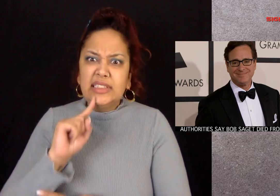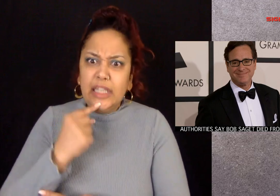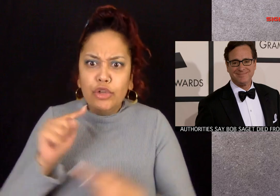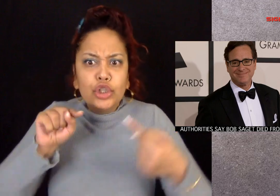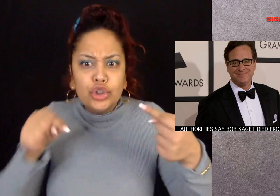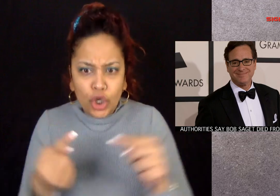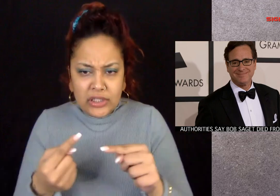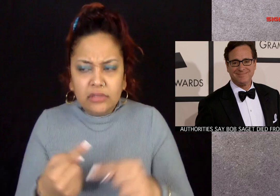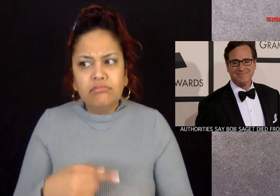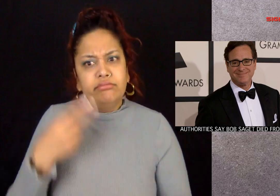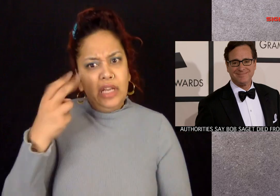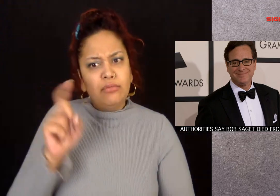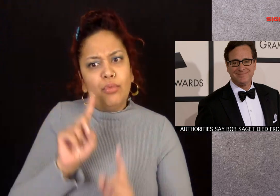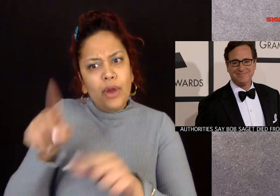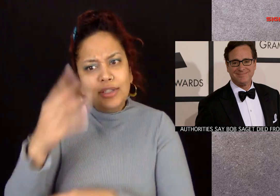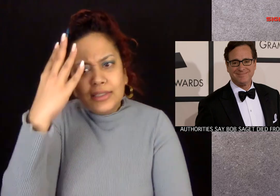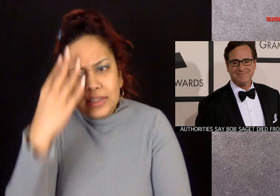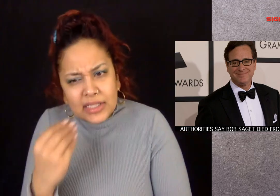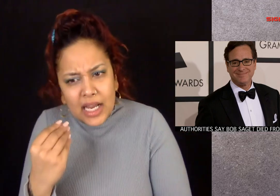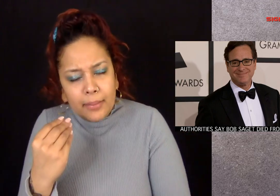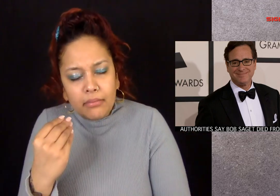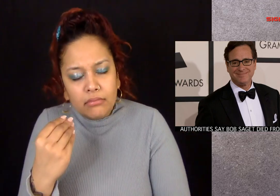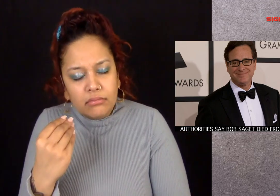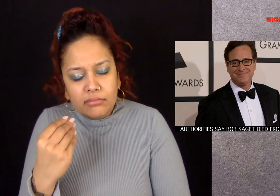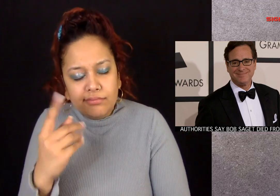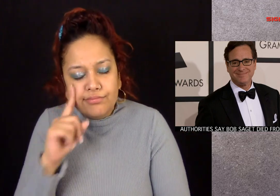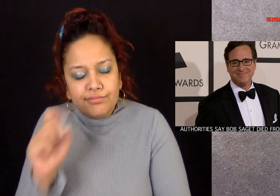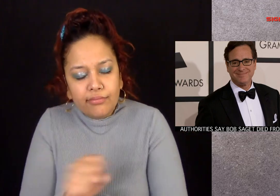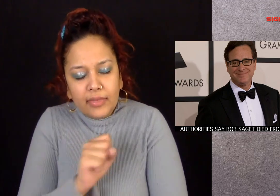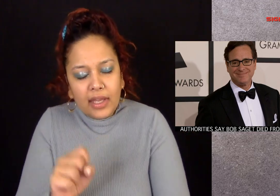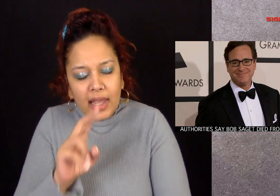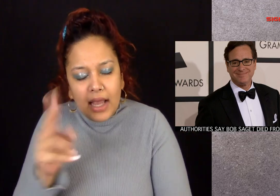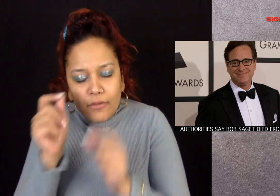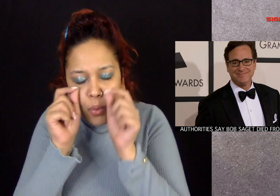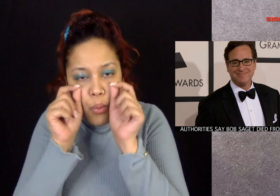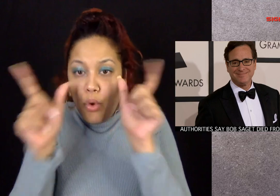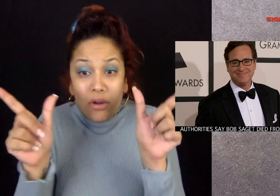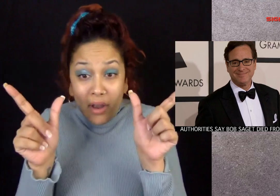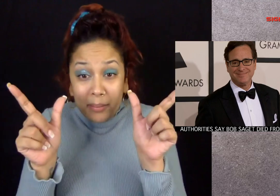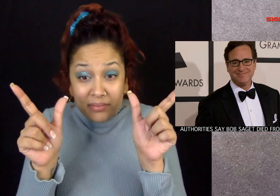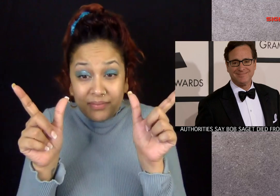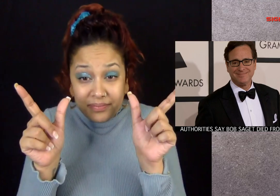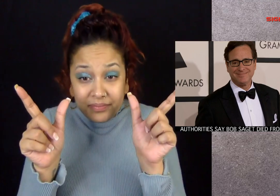apparently didn't think it was a serious injury, went to sleep and never woke up.